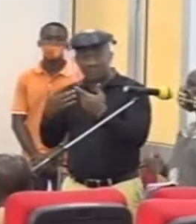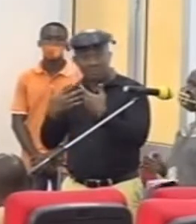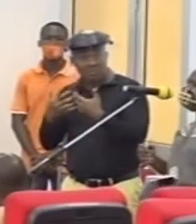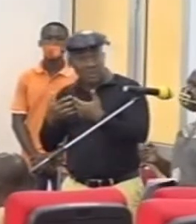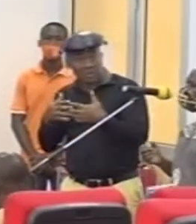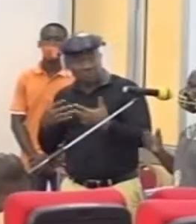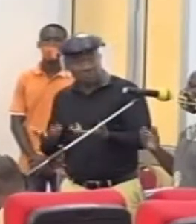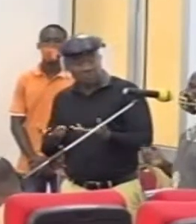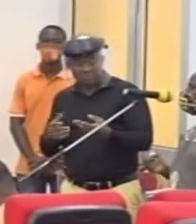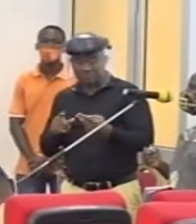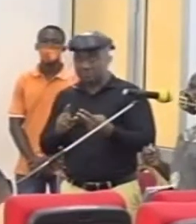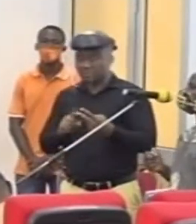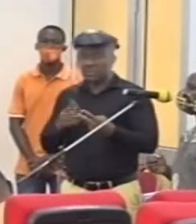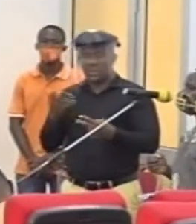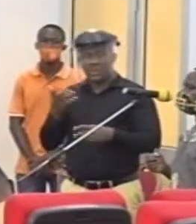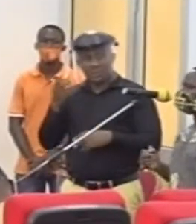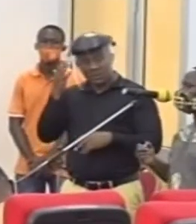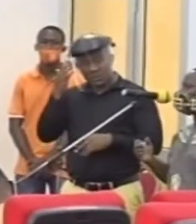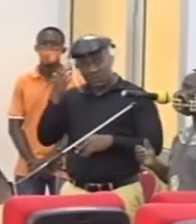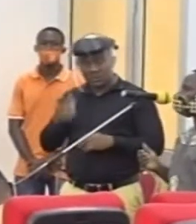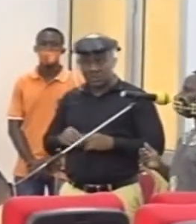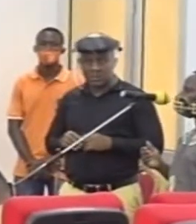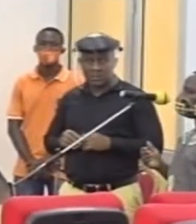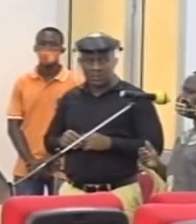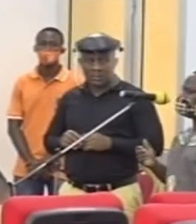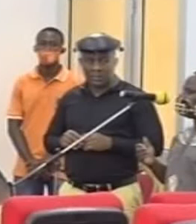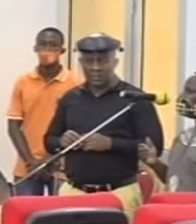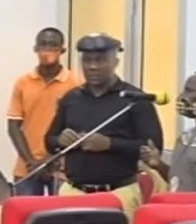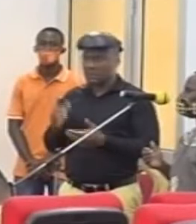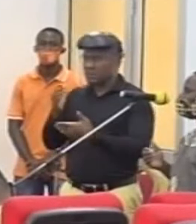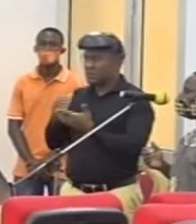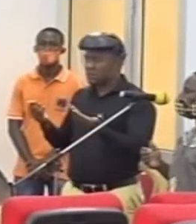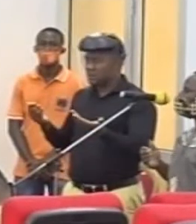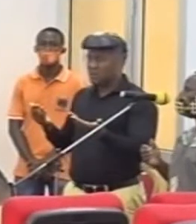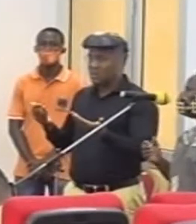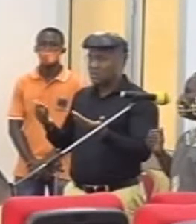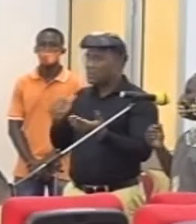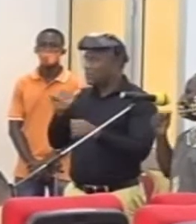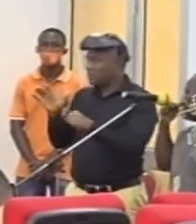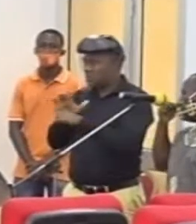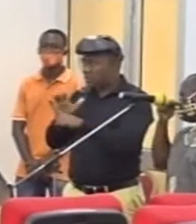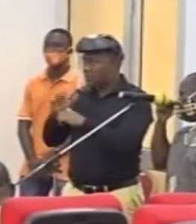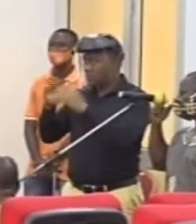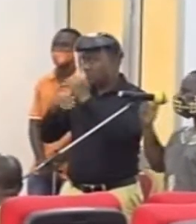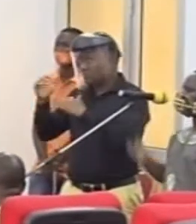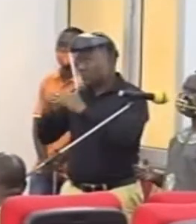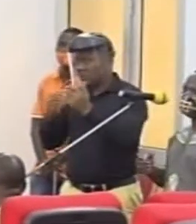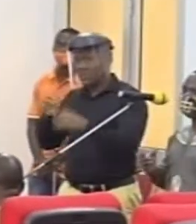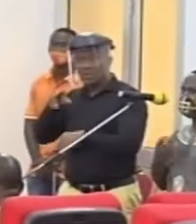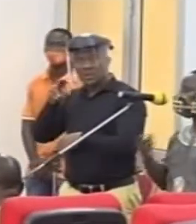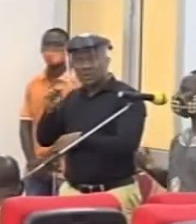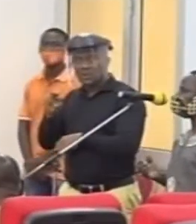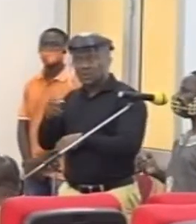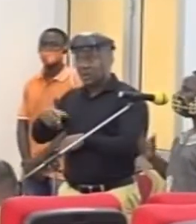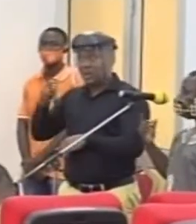I want to comment on the demolition of uncompleted burden at the Nigeria High Commission. Now, though, I've heard the Ministry